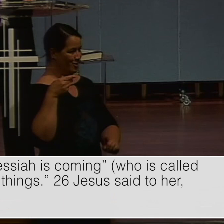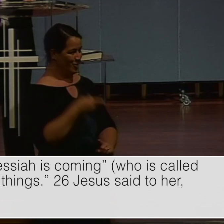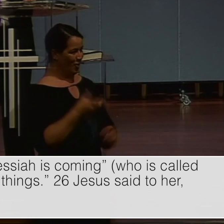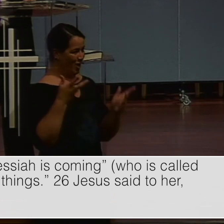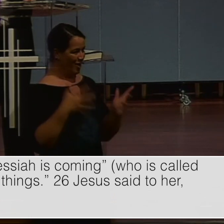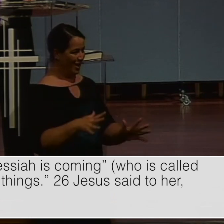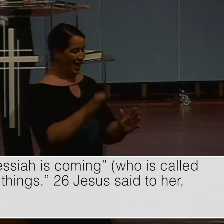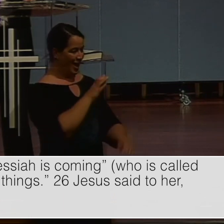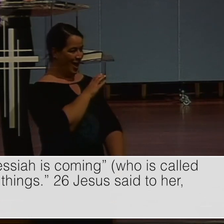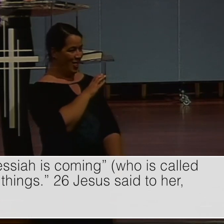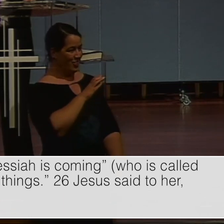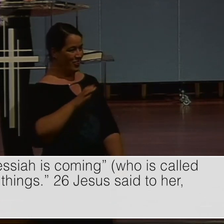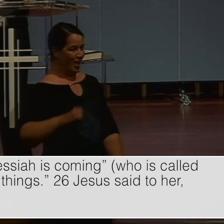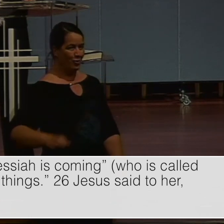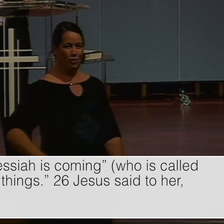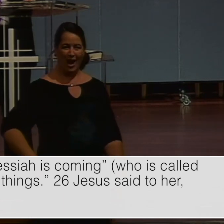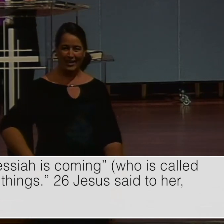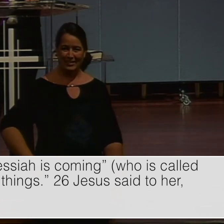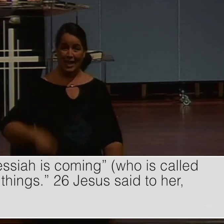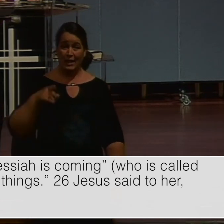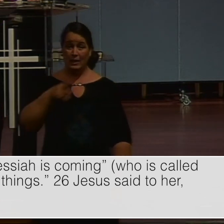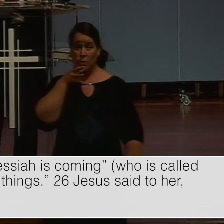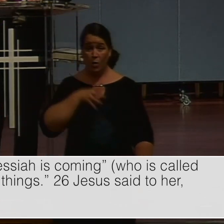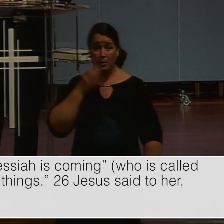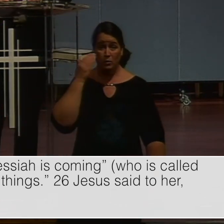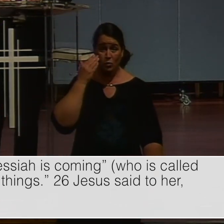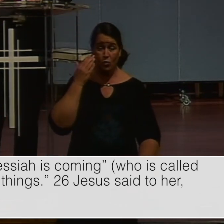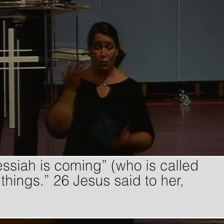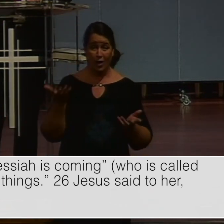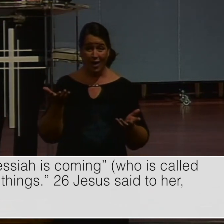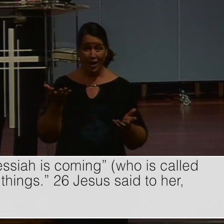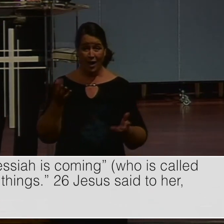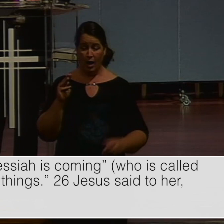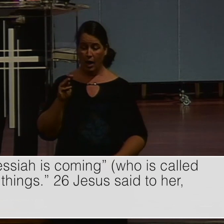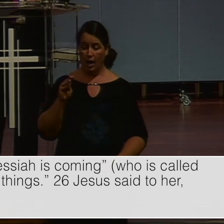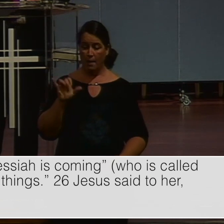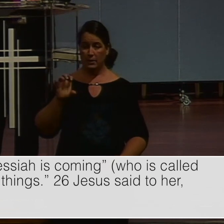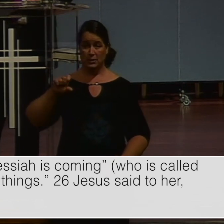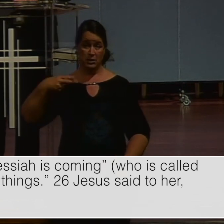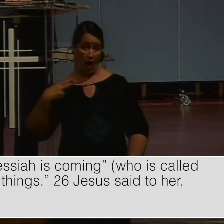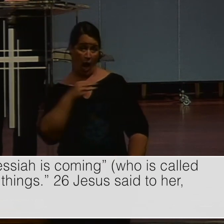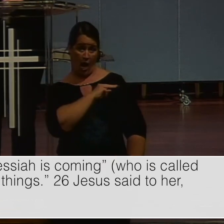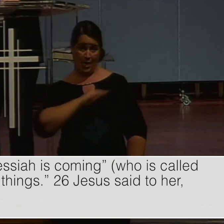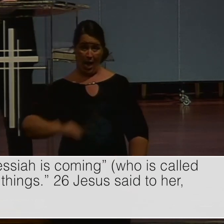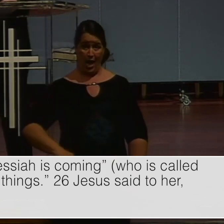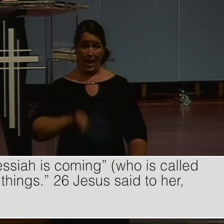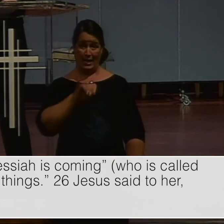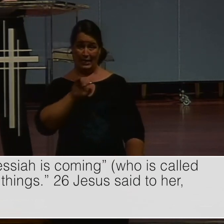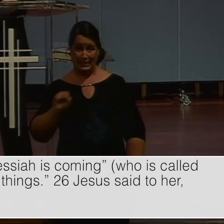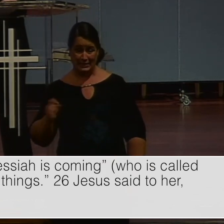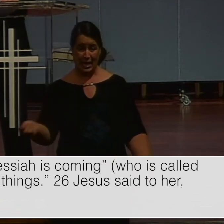Christ. So as a Samaritan. She at least knew this. Messiah is coming. What she didn't know.